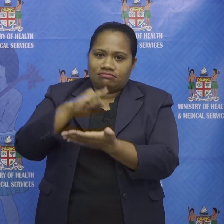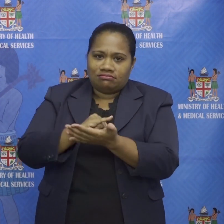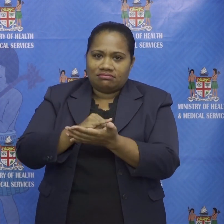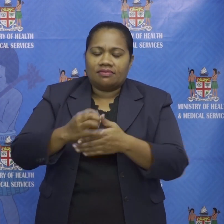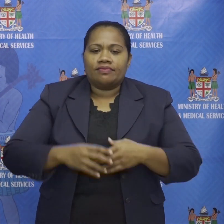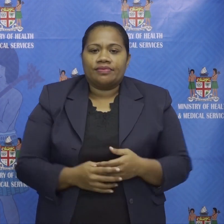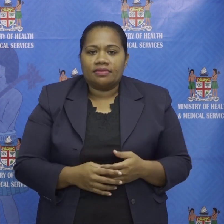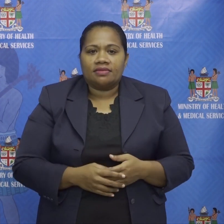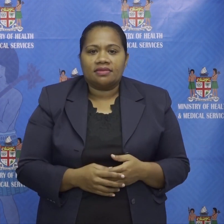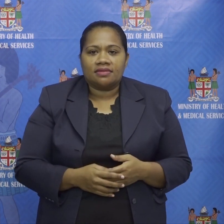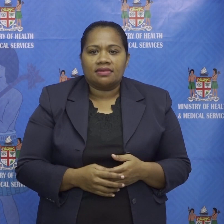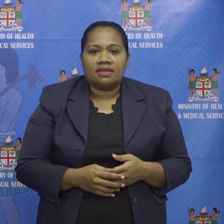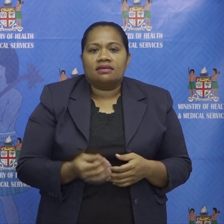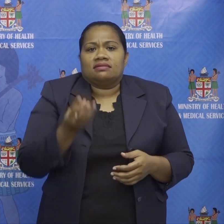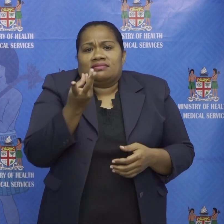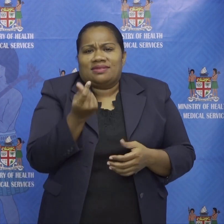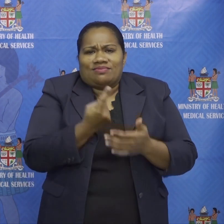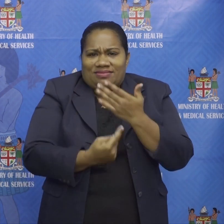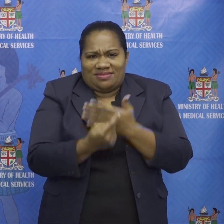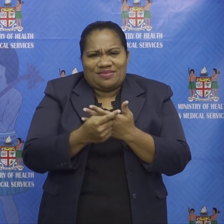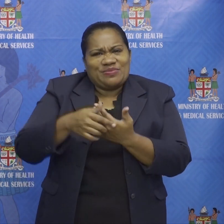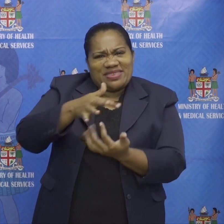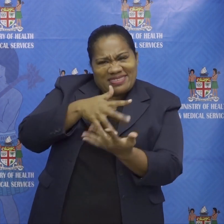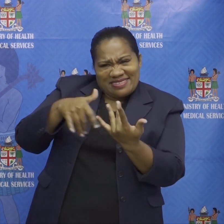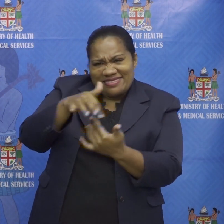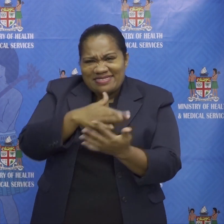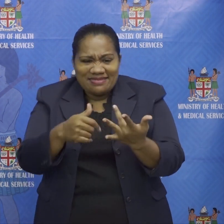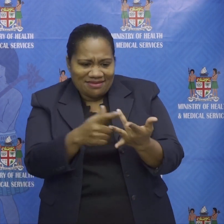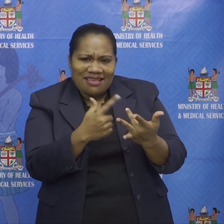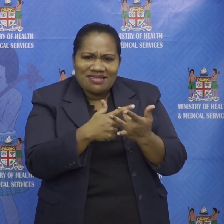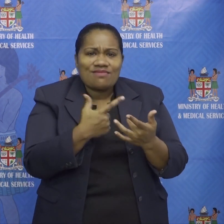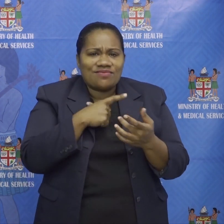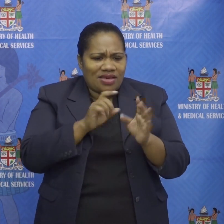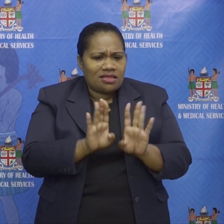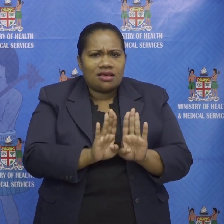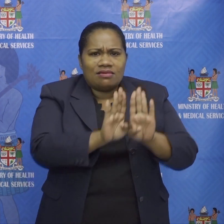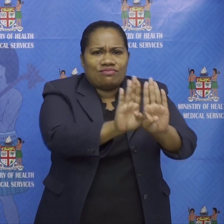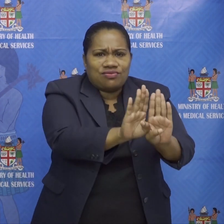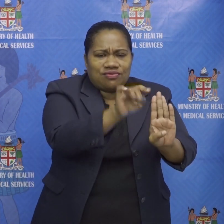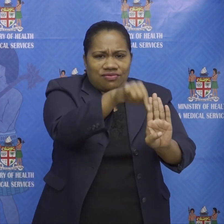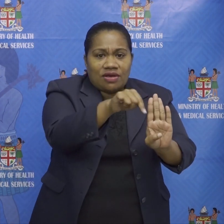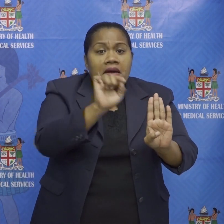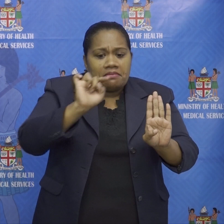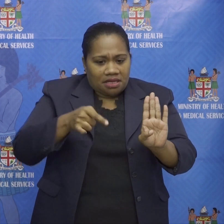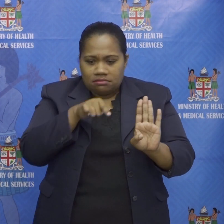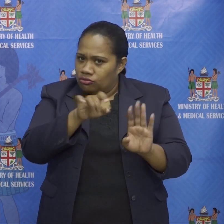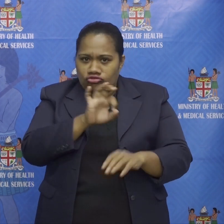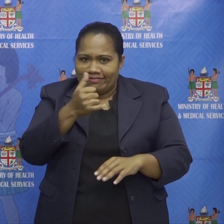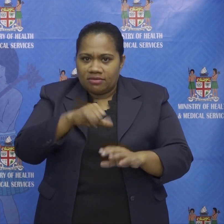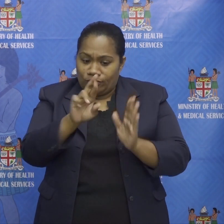amongst each other during their 14-day quarantine in the border quarantine facility against the rules that we had set in place